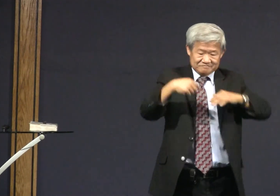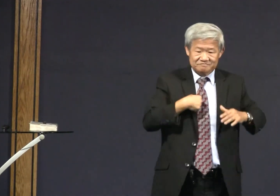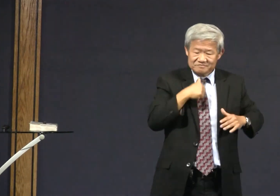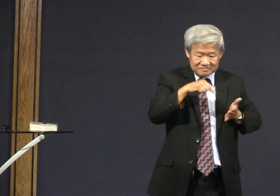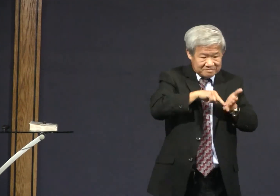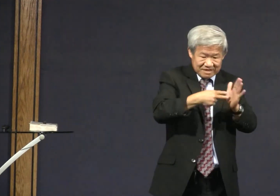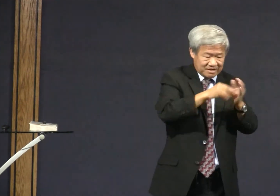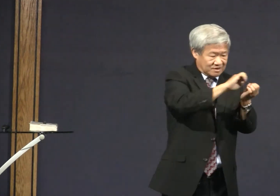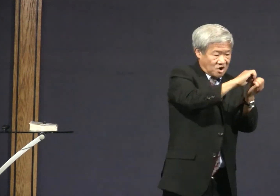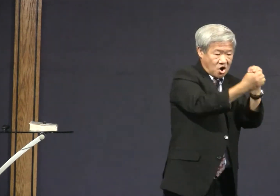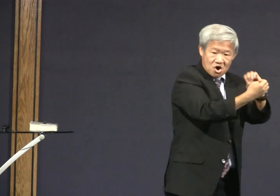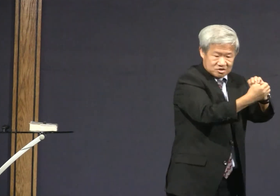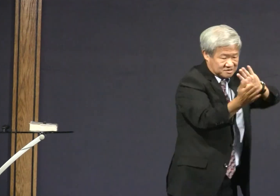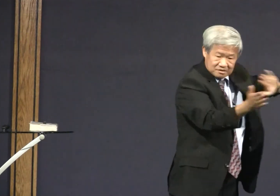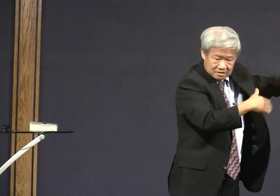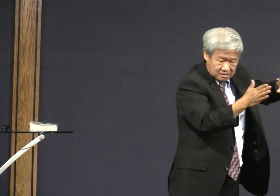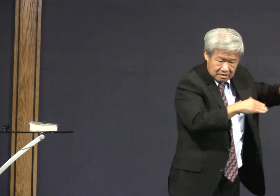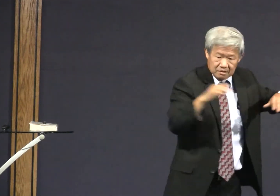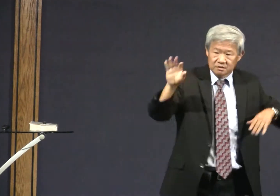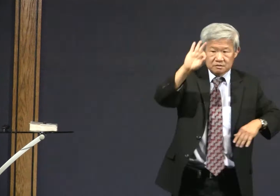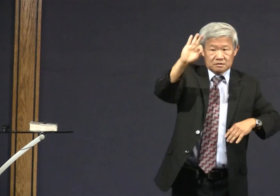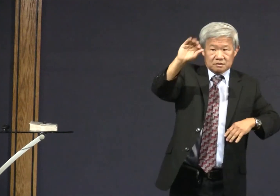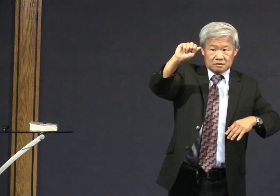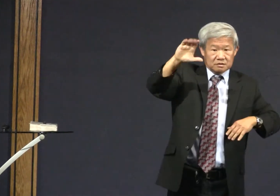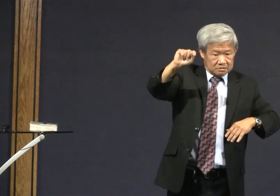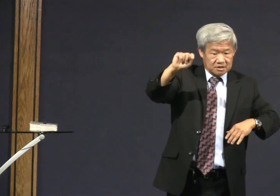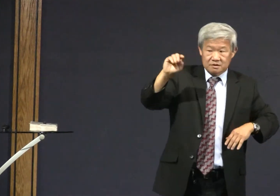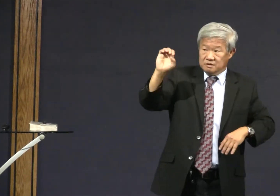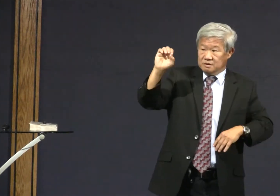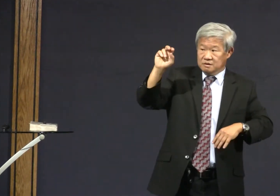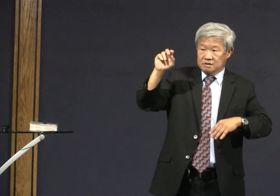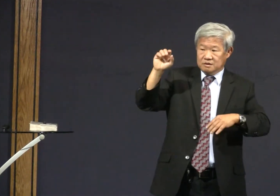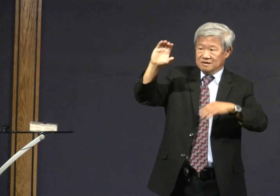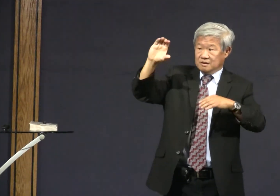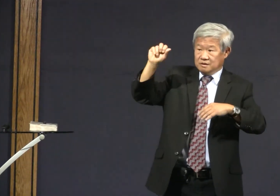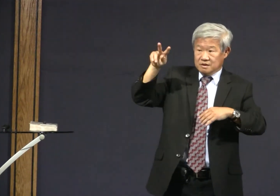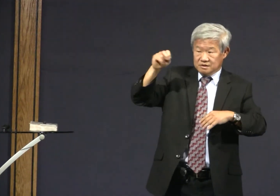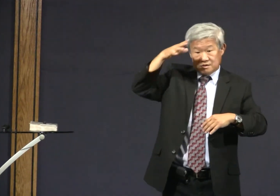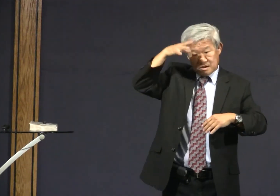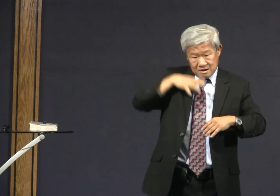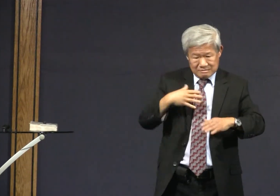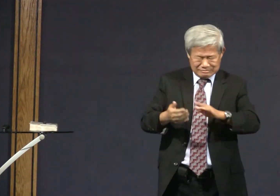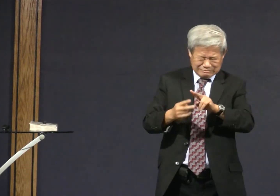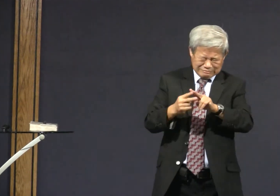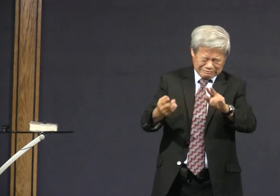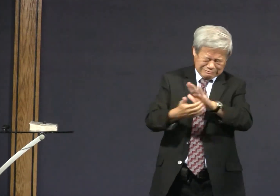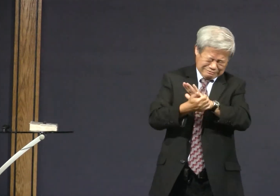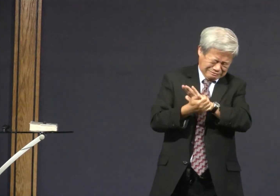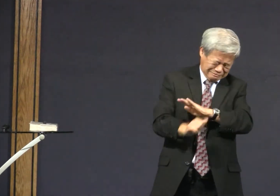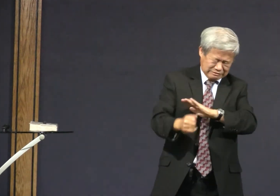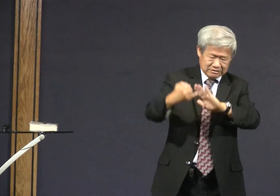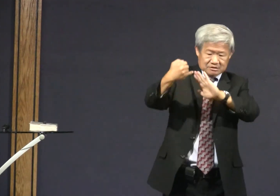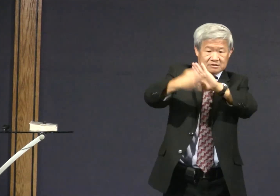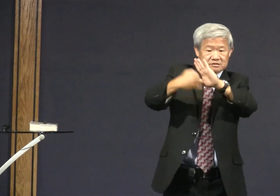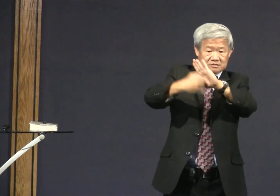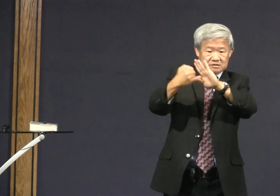man. Now, I'm not talking about evolution, but this was a fact. There were people